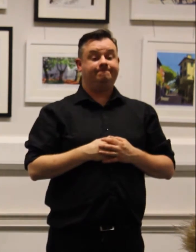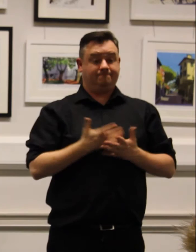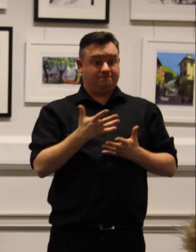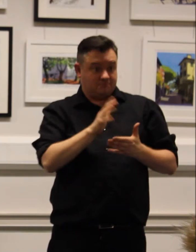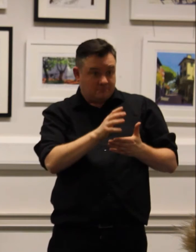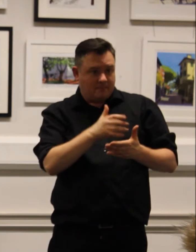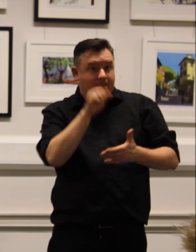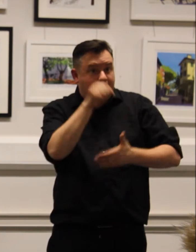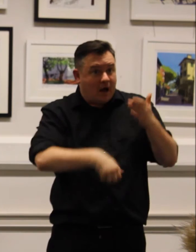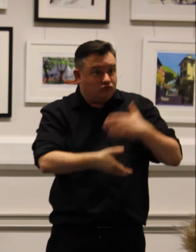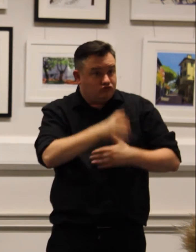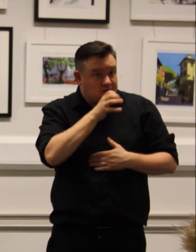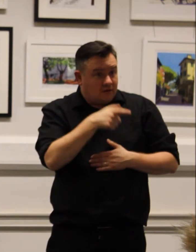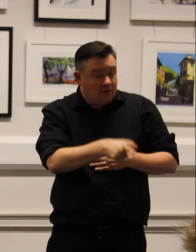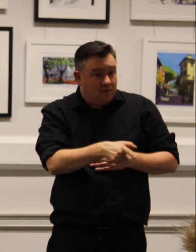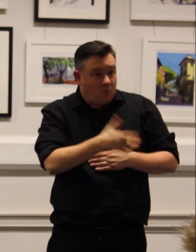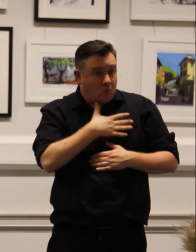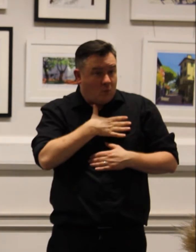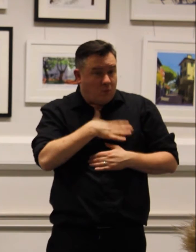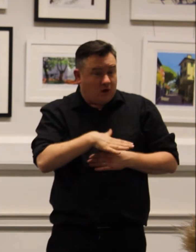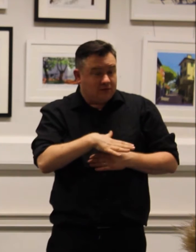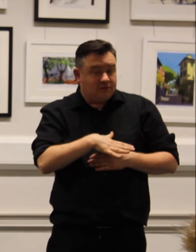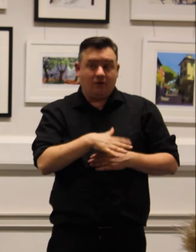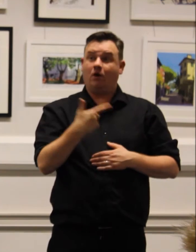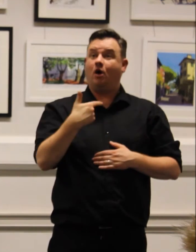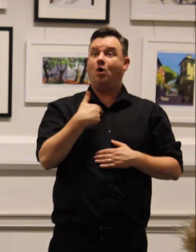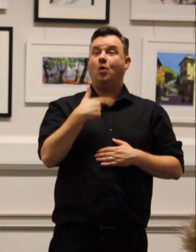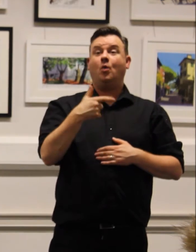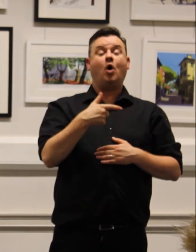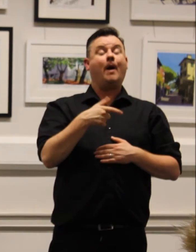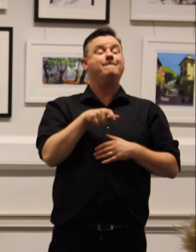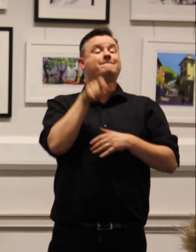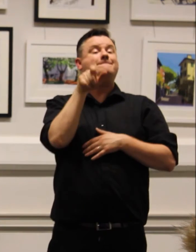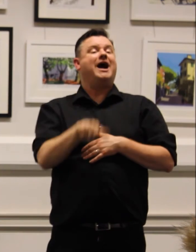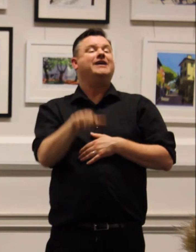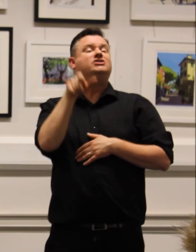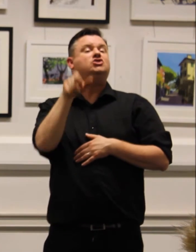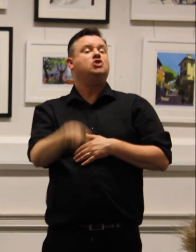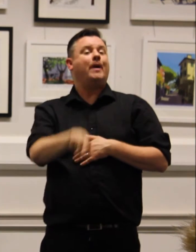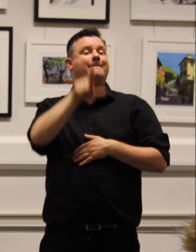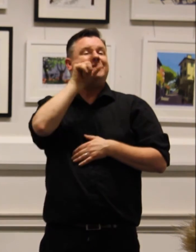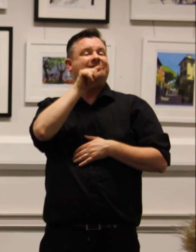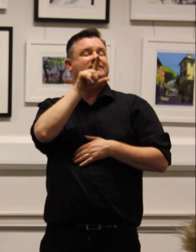a drink. Will you have a passenger pigeon? A bargy white dolphin?